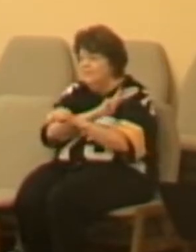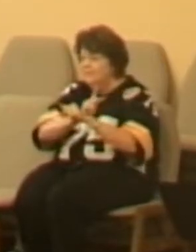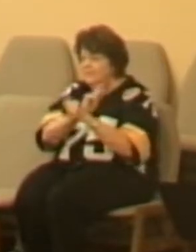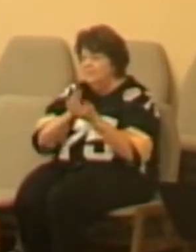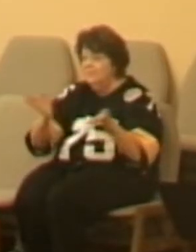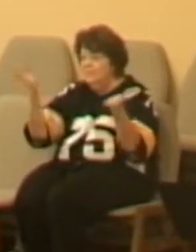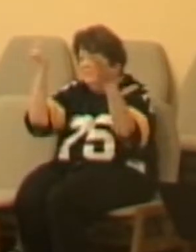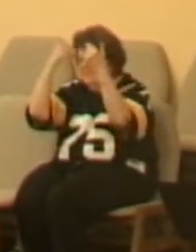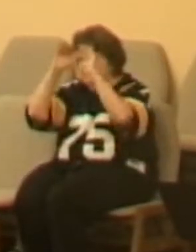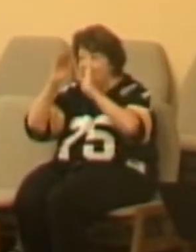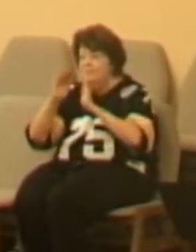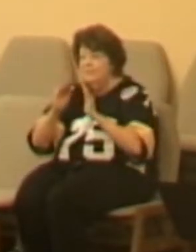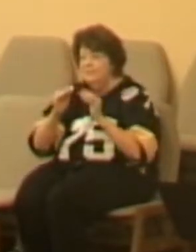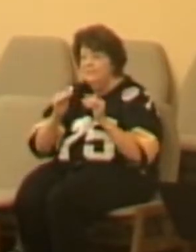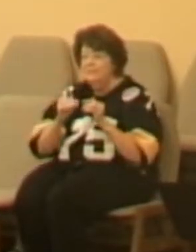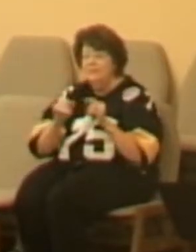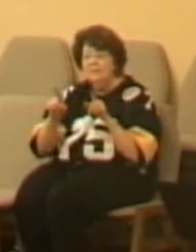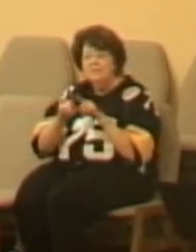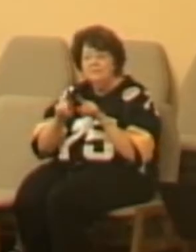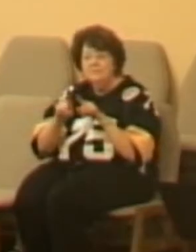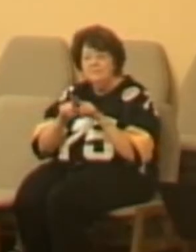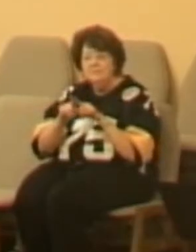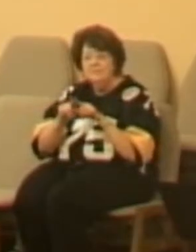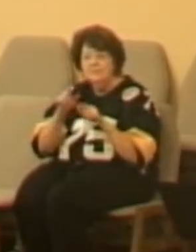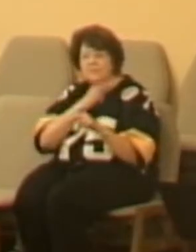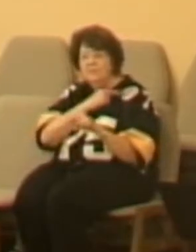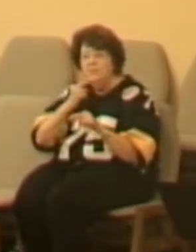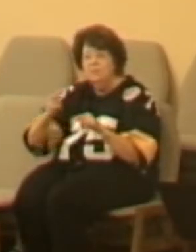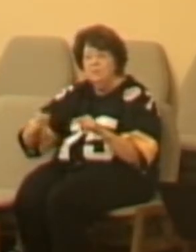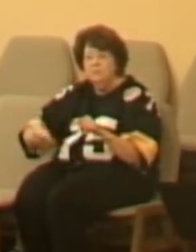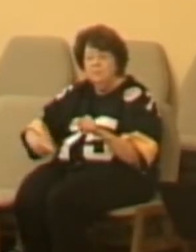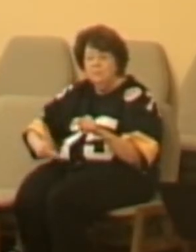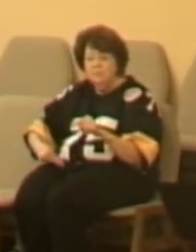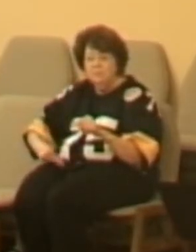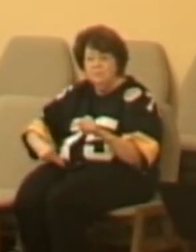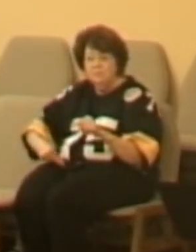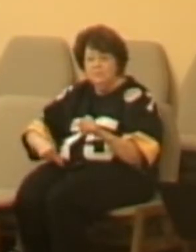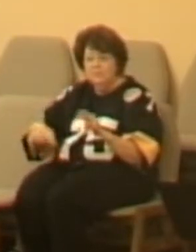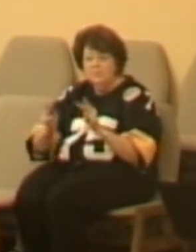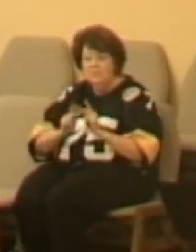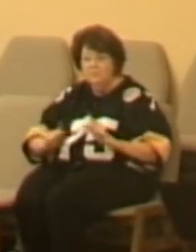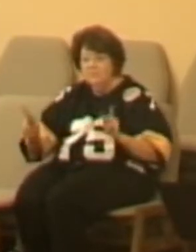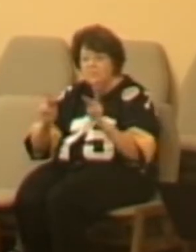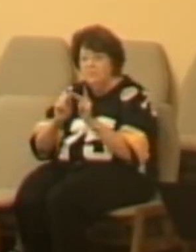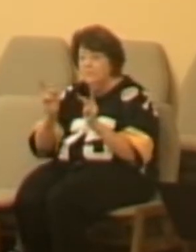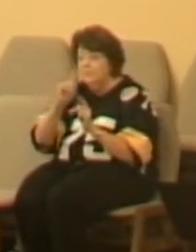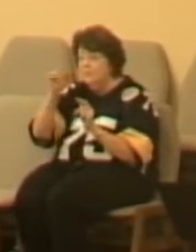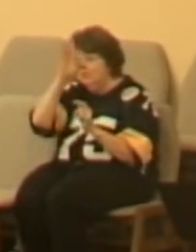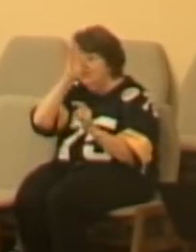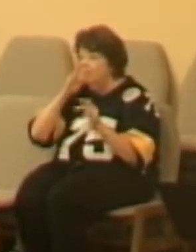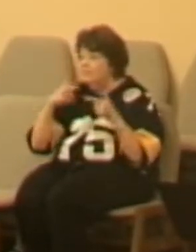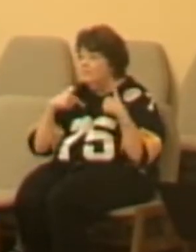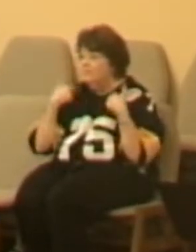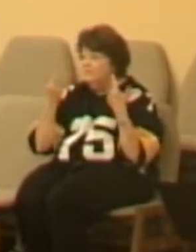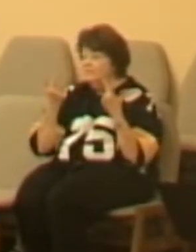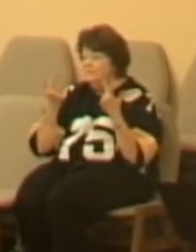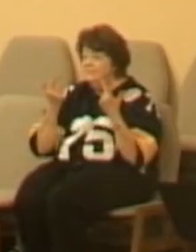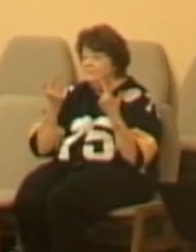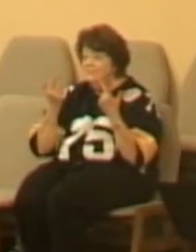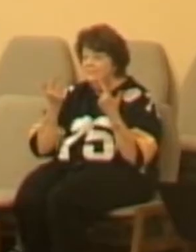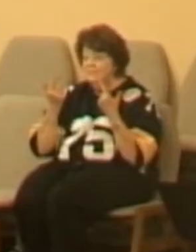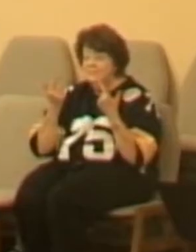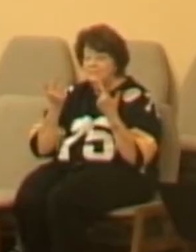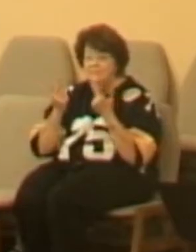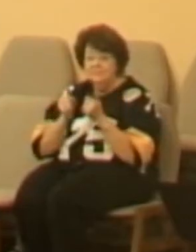or something. It isn't so much a place as much as it is life with a particular